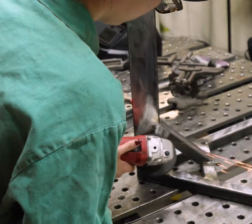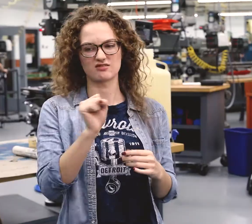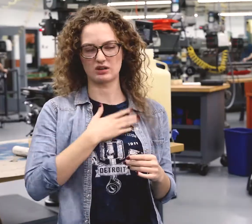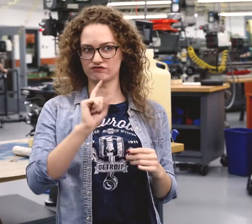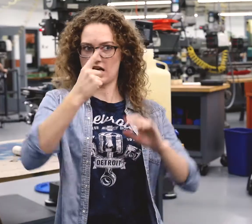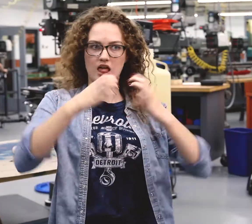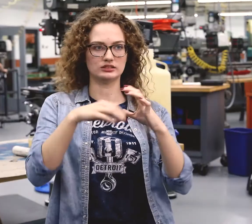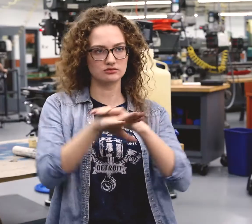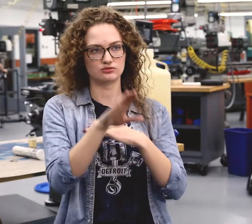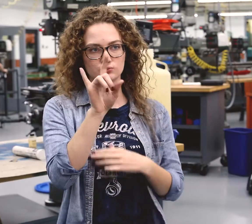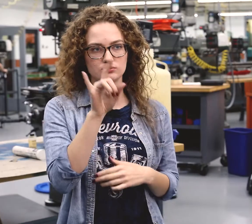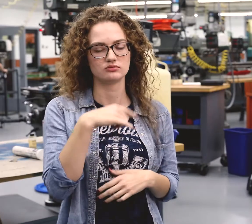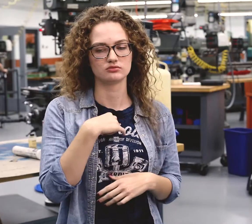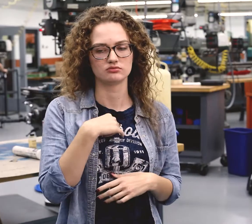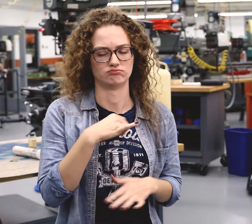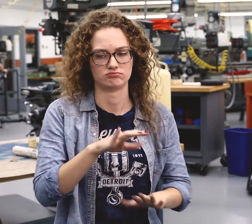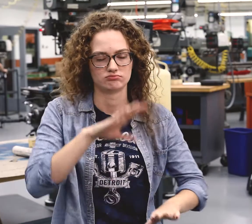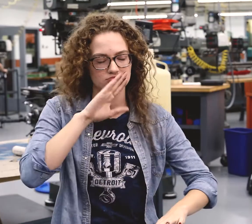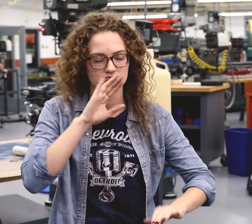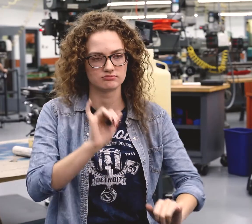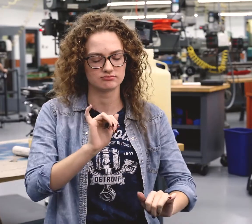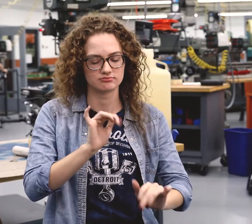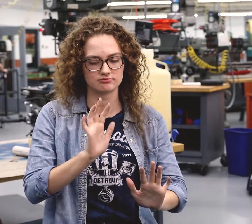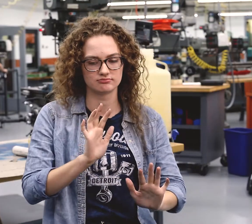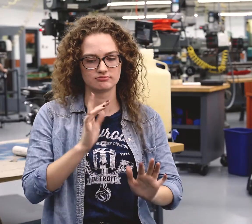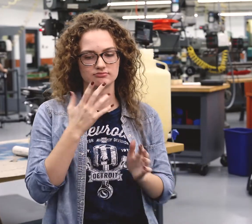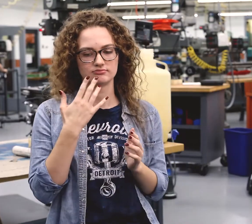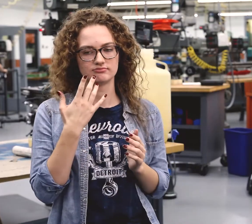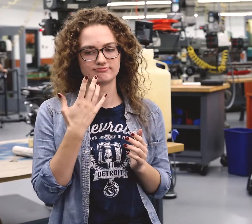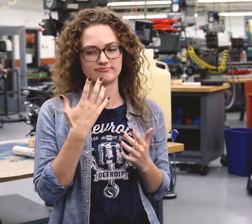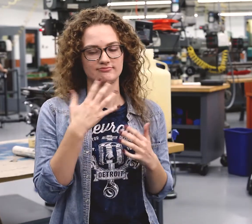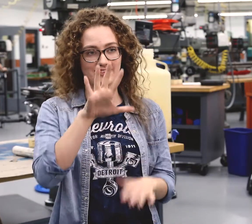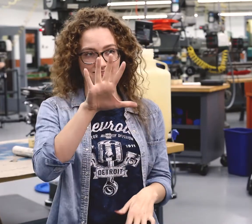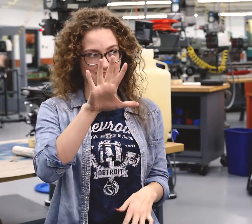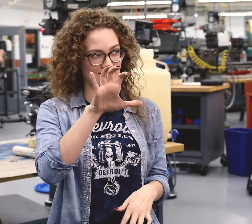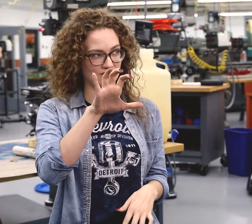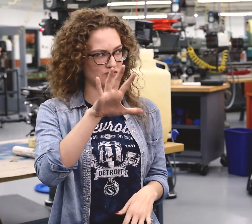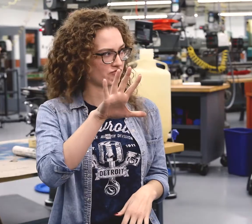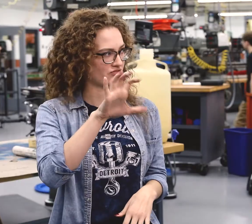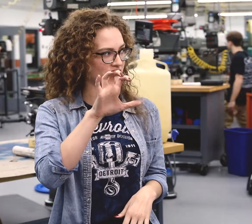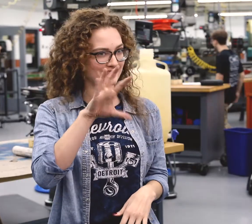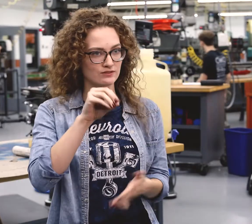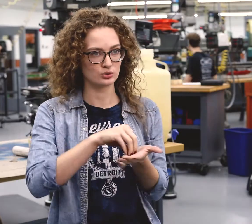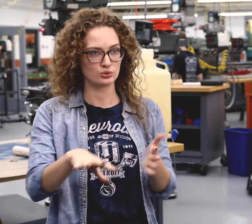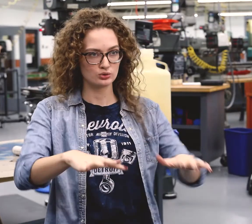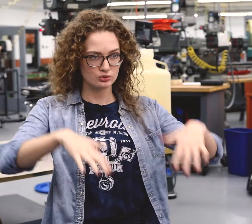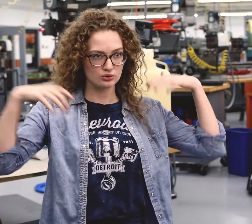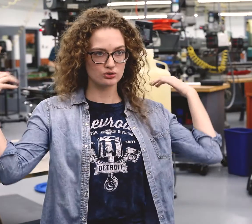My first class at UT was quite a shock. There were 500, 550 students in a large